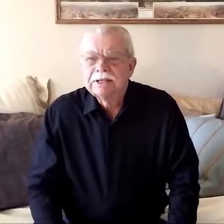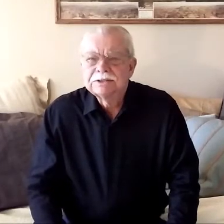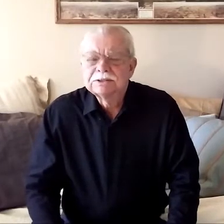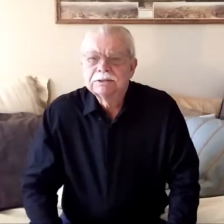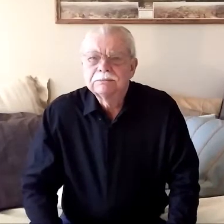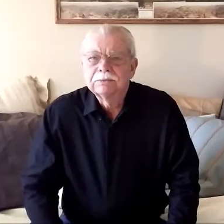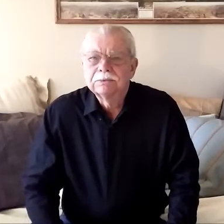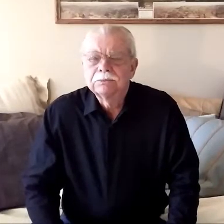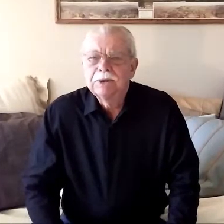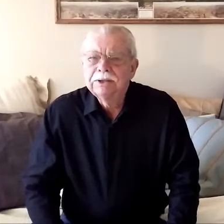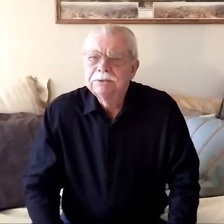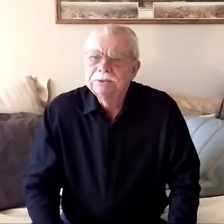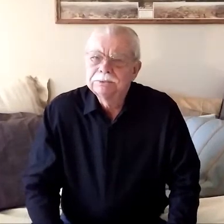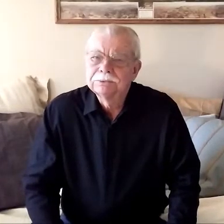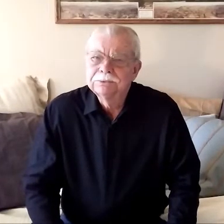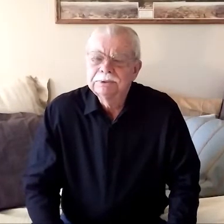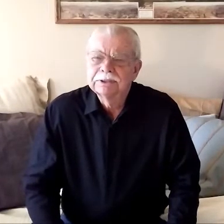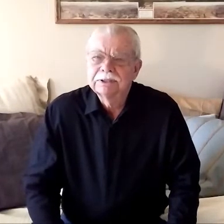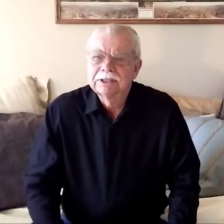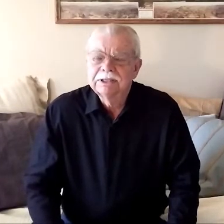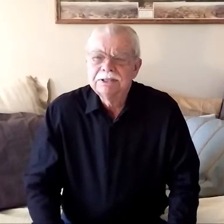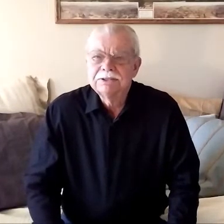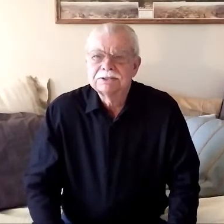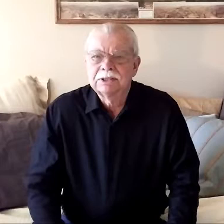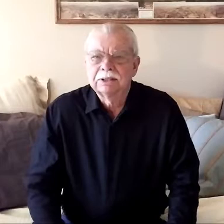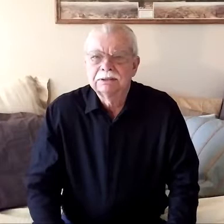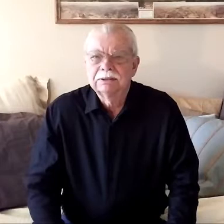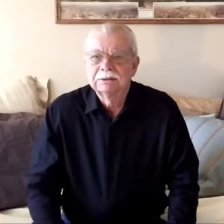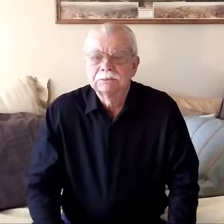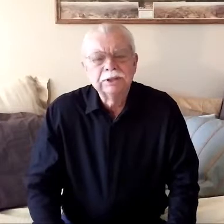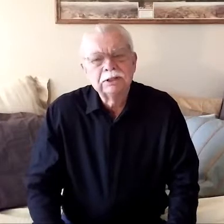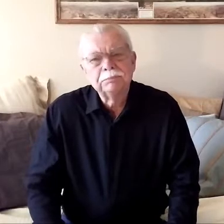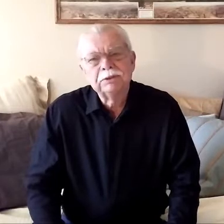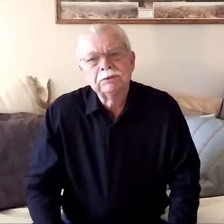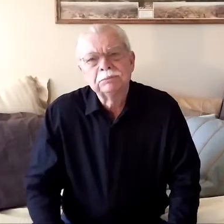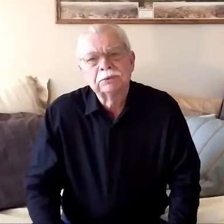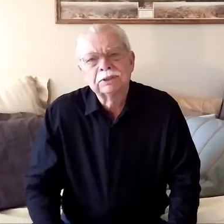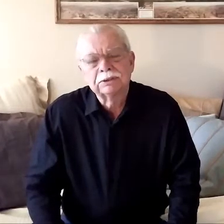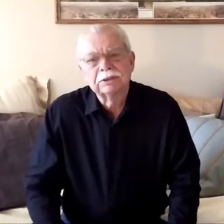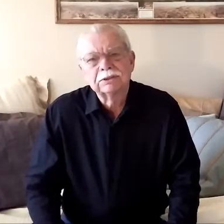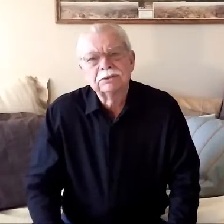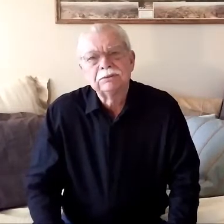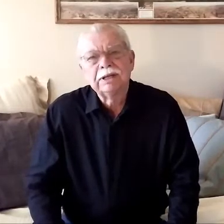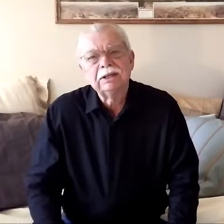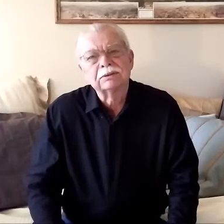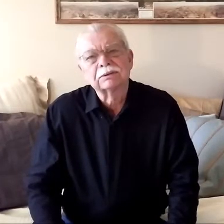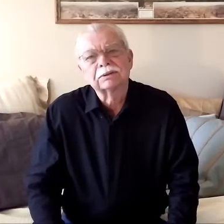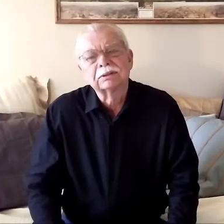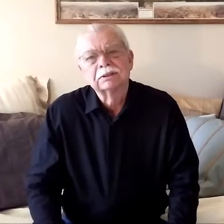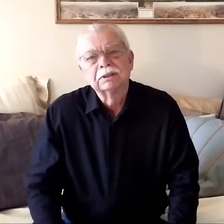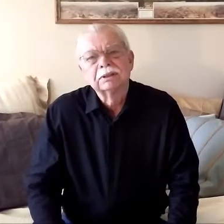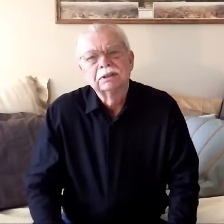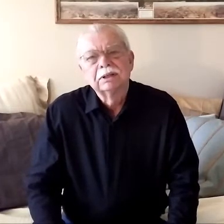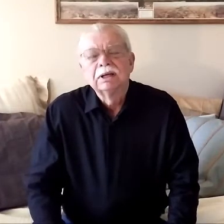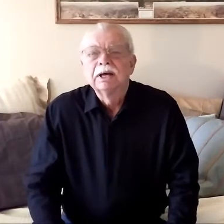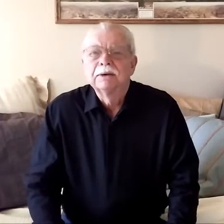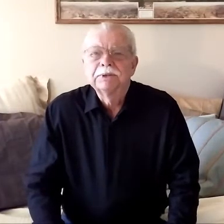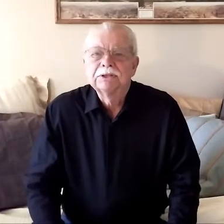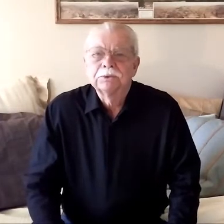asked him why do you the king's son wake up every morning looking so haggard and when he